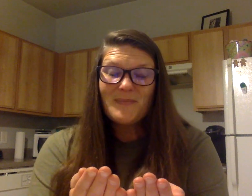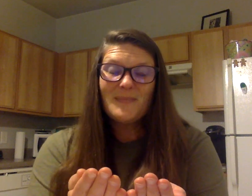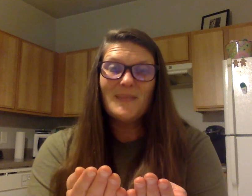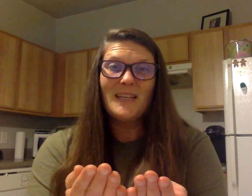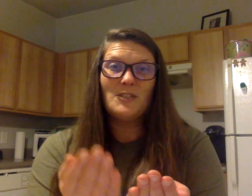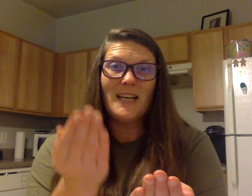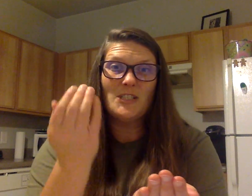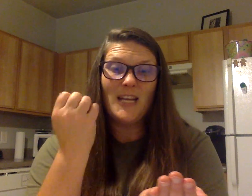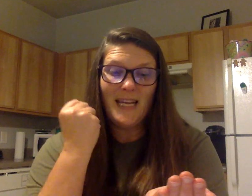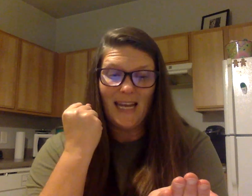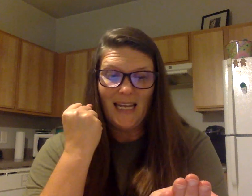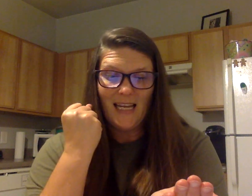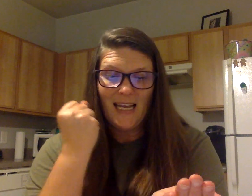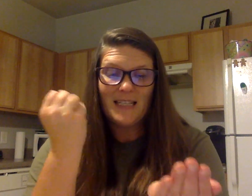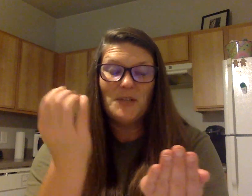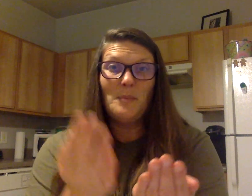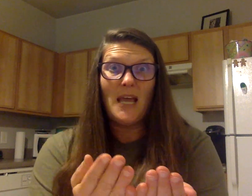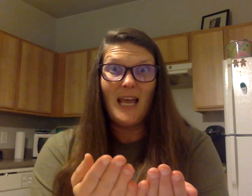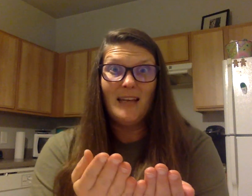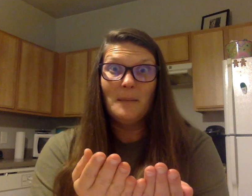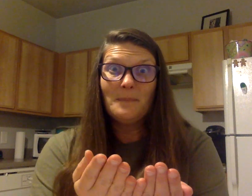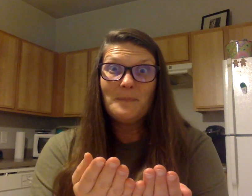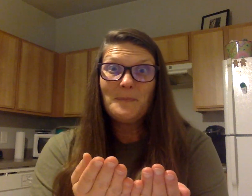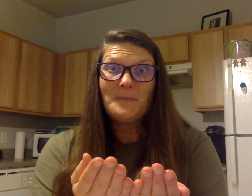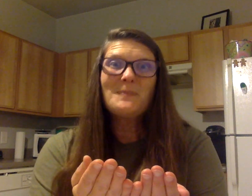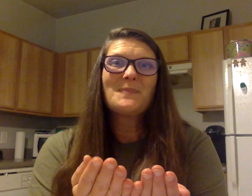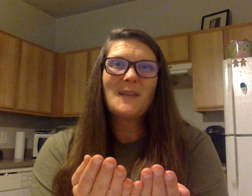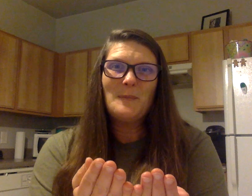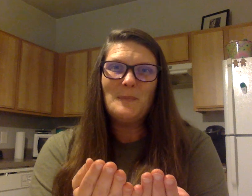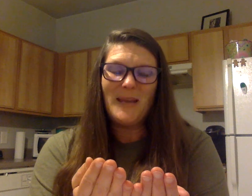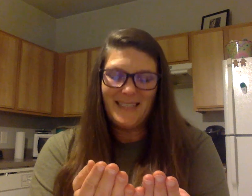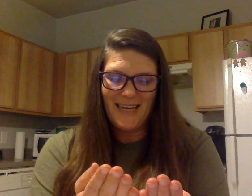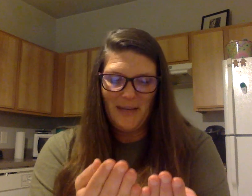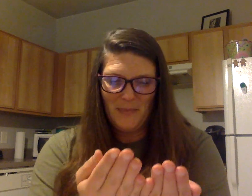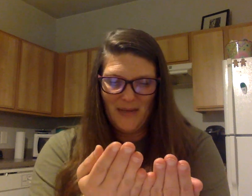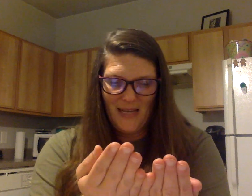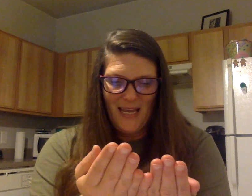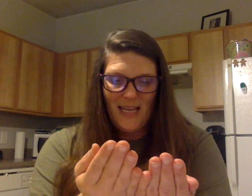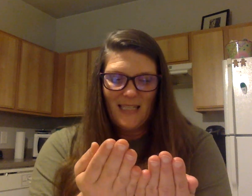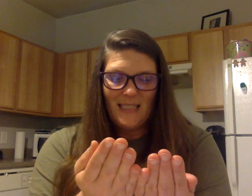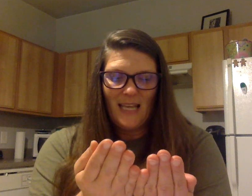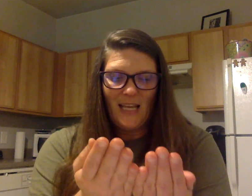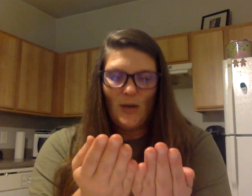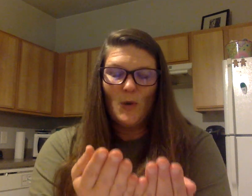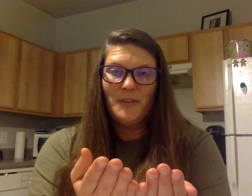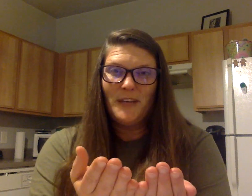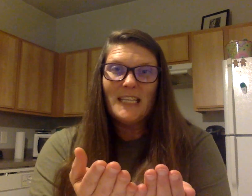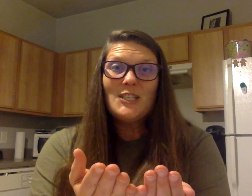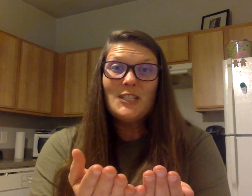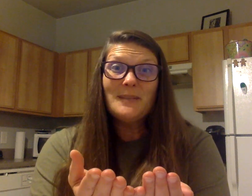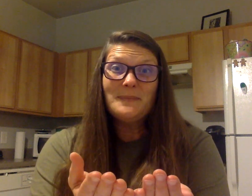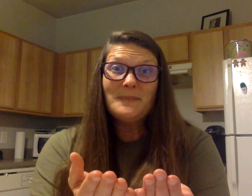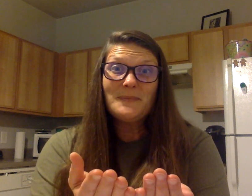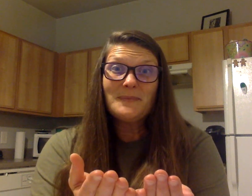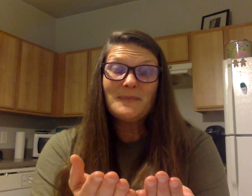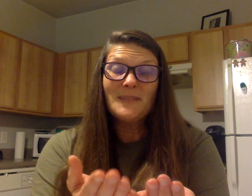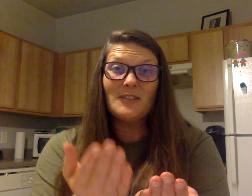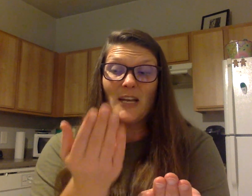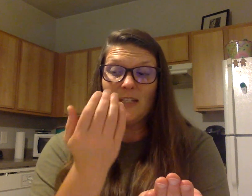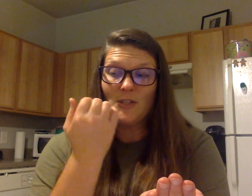Now change any to bed. Bedtime. Say goldfish. Now change